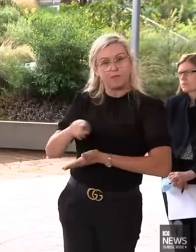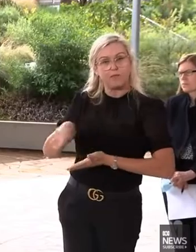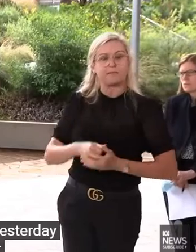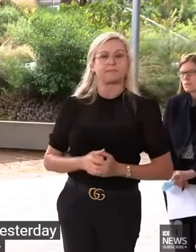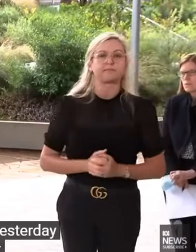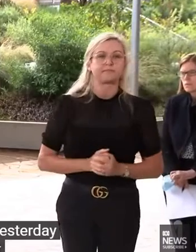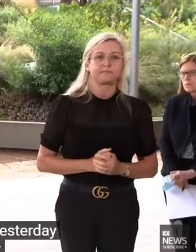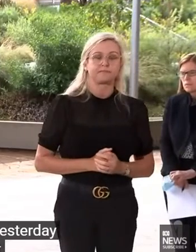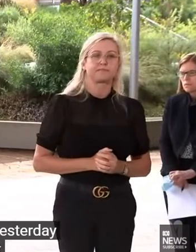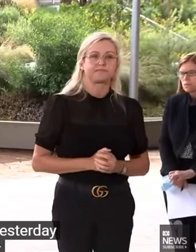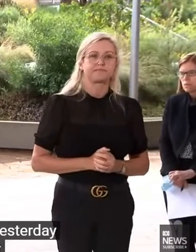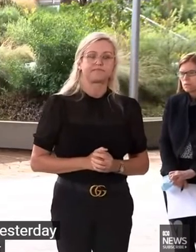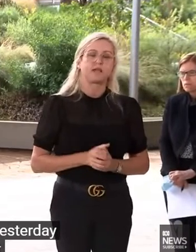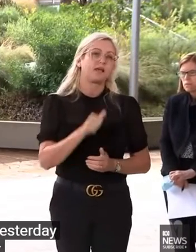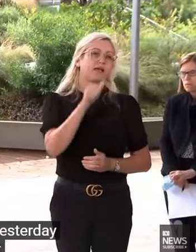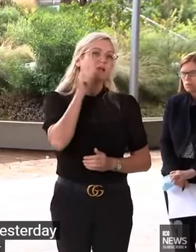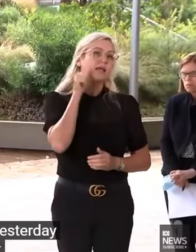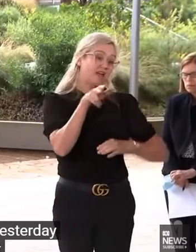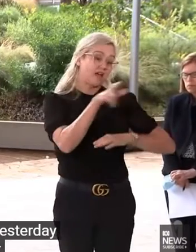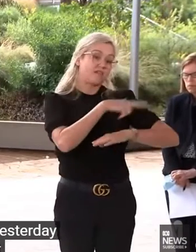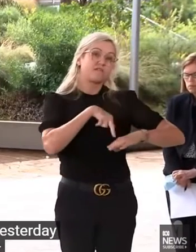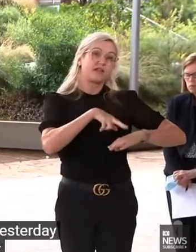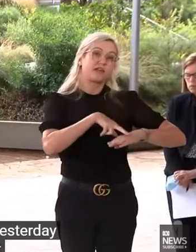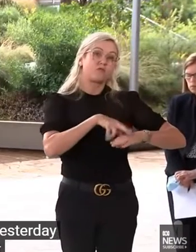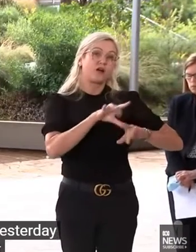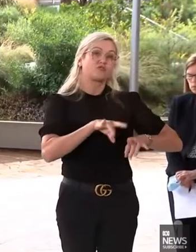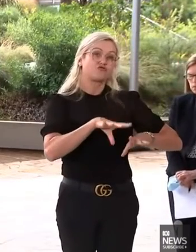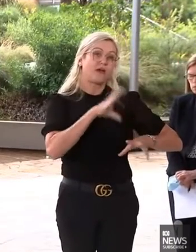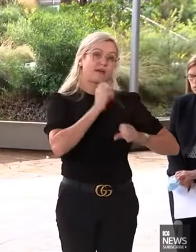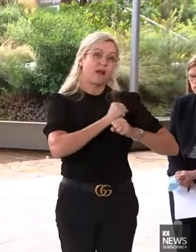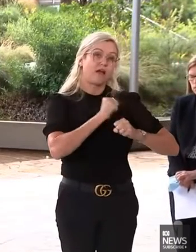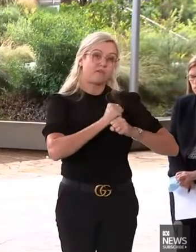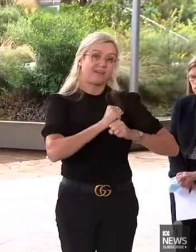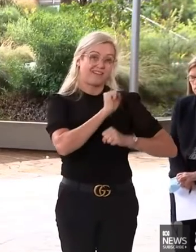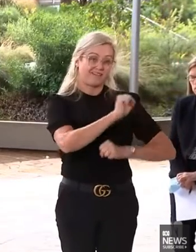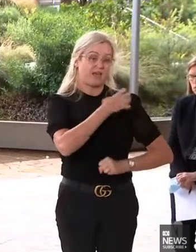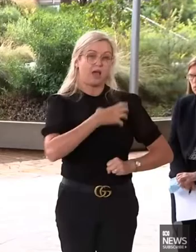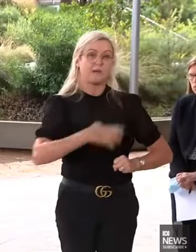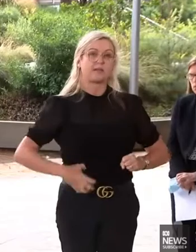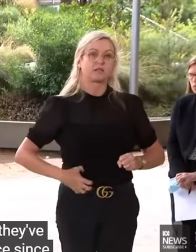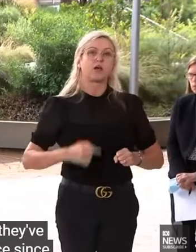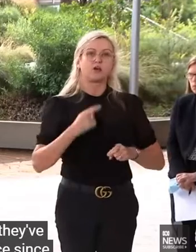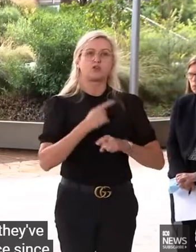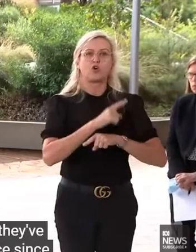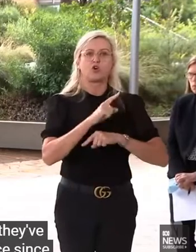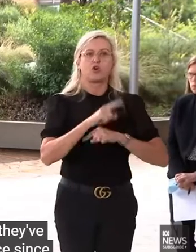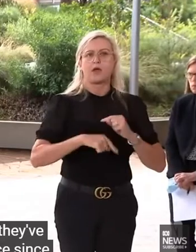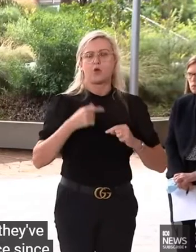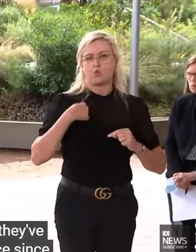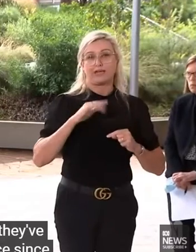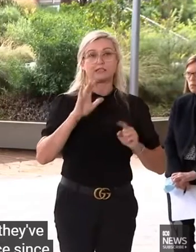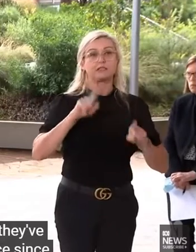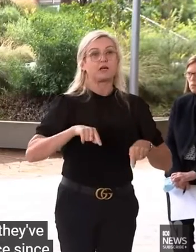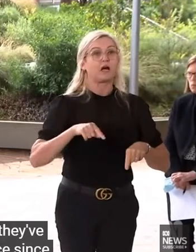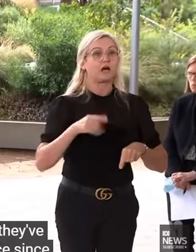Minister yesterday talking about agreements that have actually been in place since March